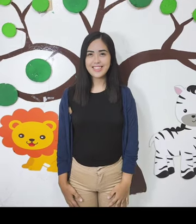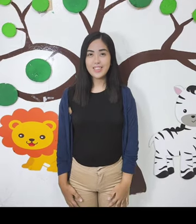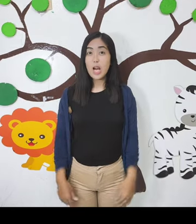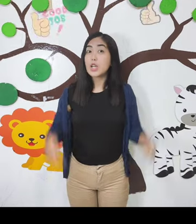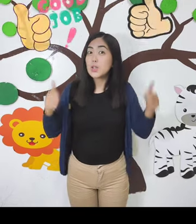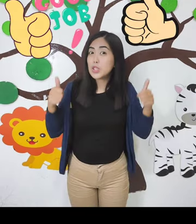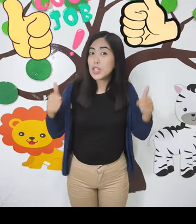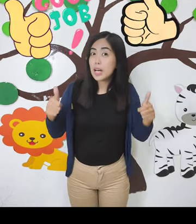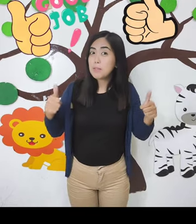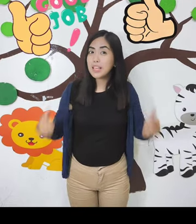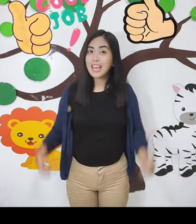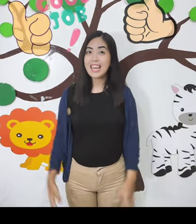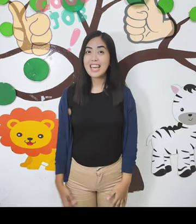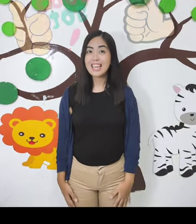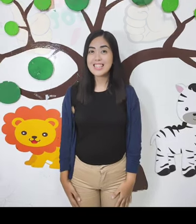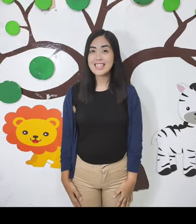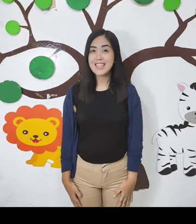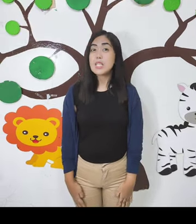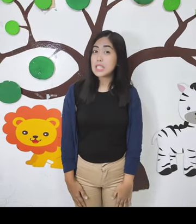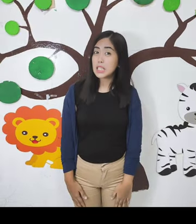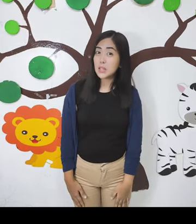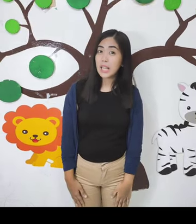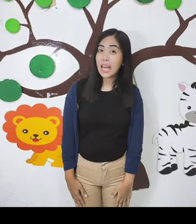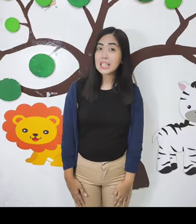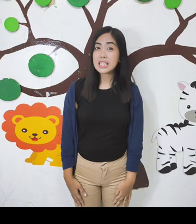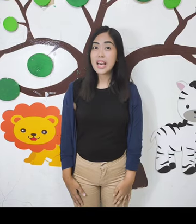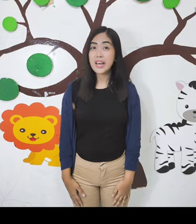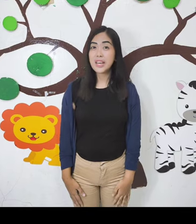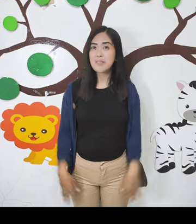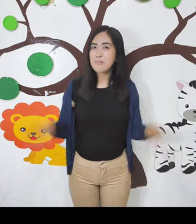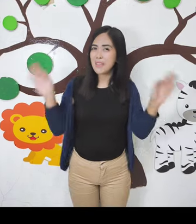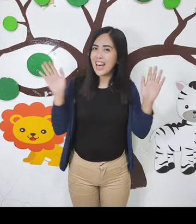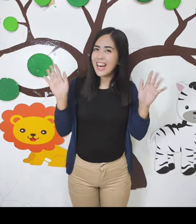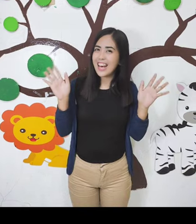Good job, kids! See you next time. Bye!